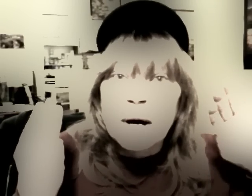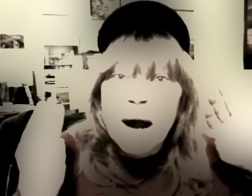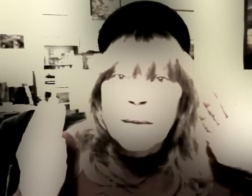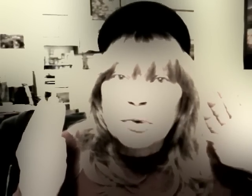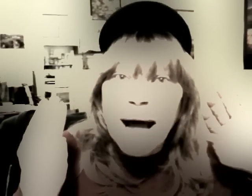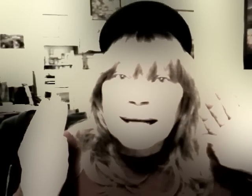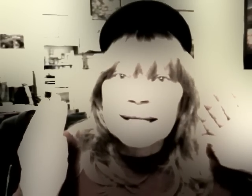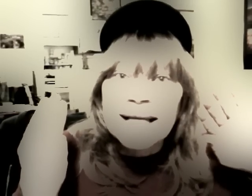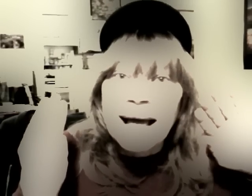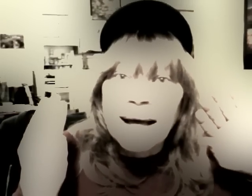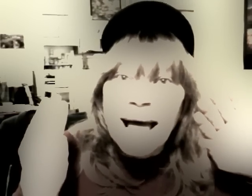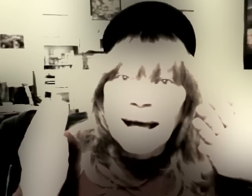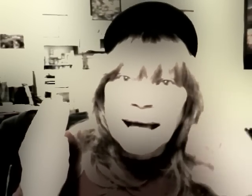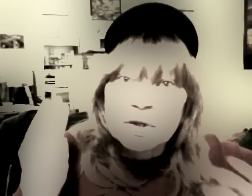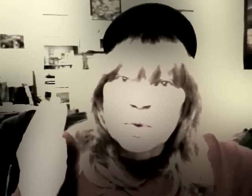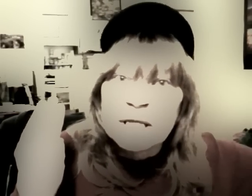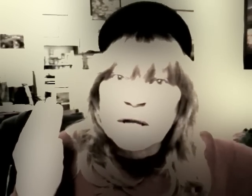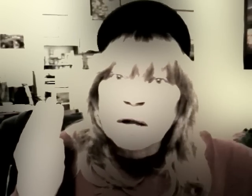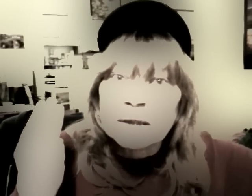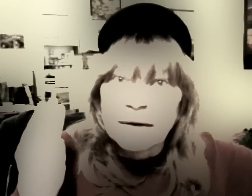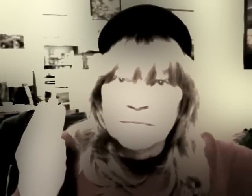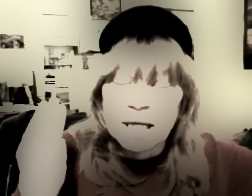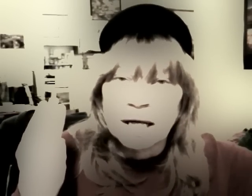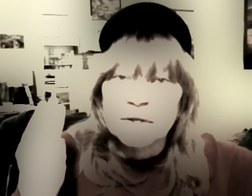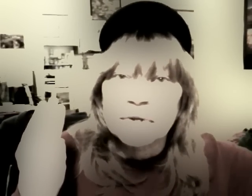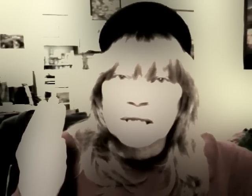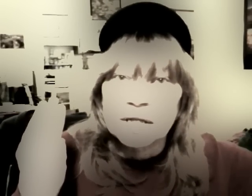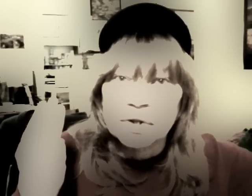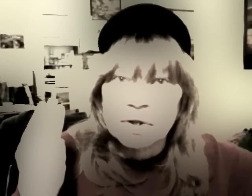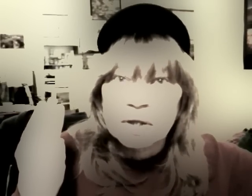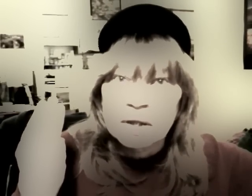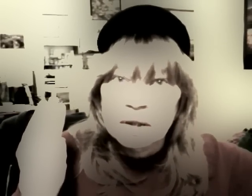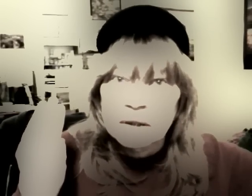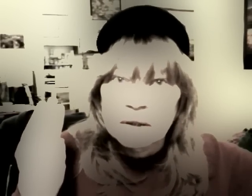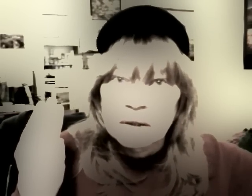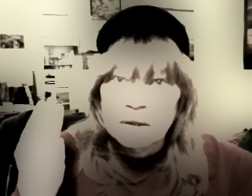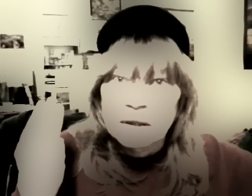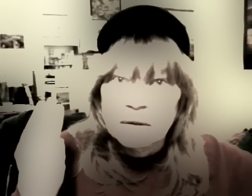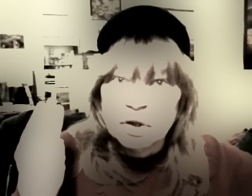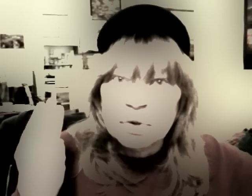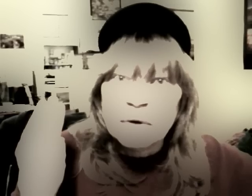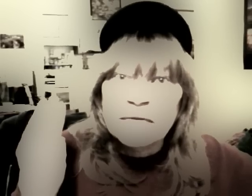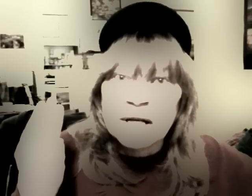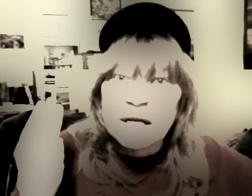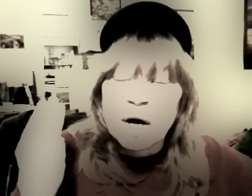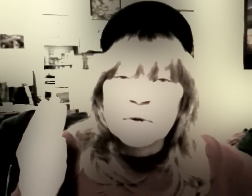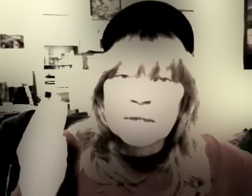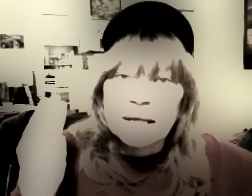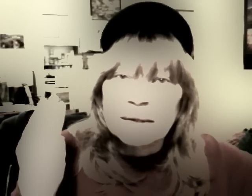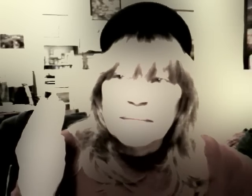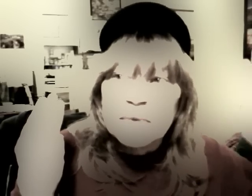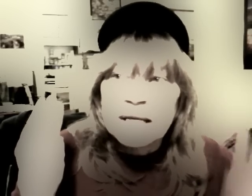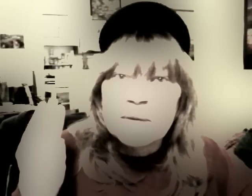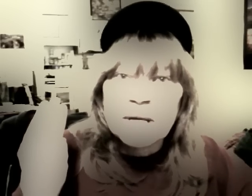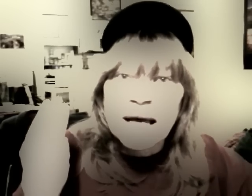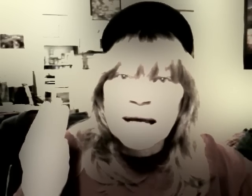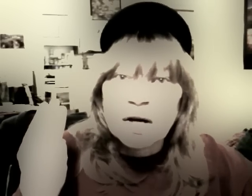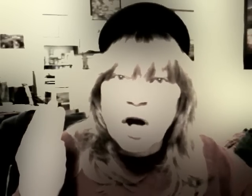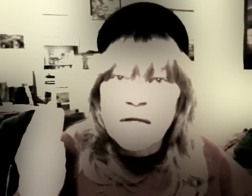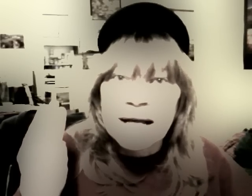practice as a result of being under a teacher. YouTube videos and TBN and all that